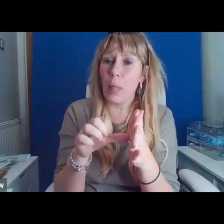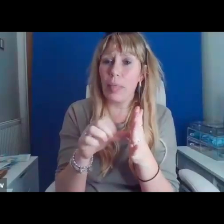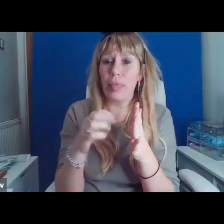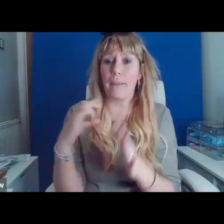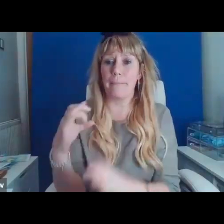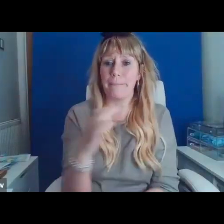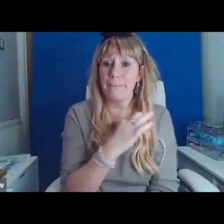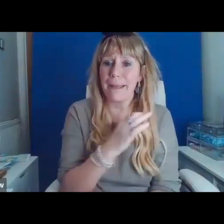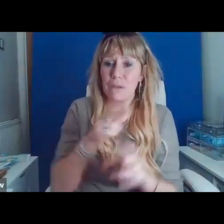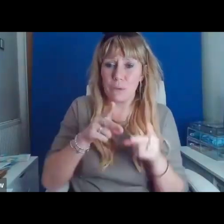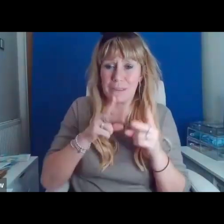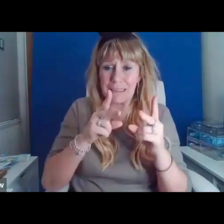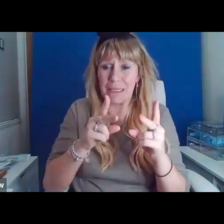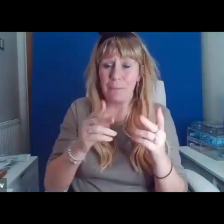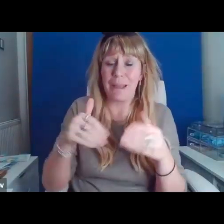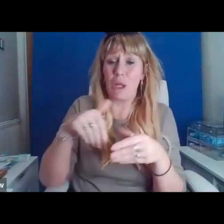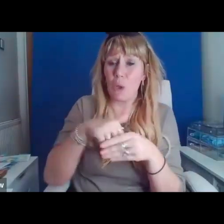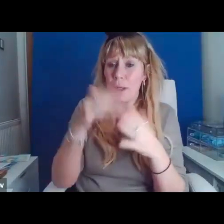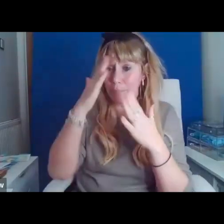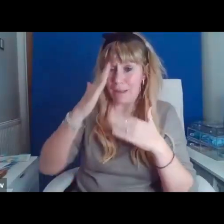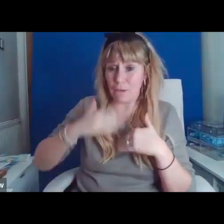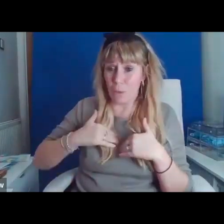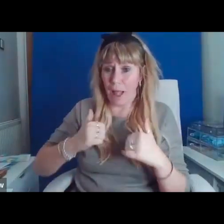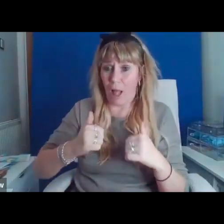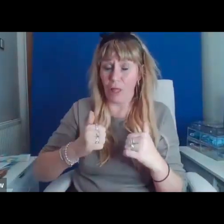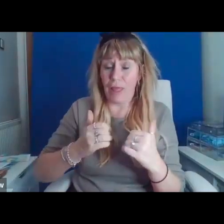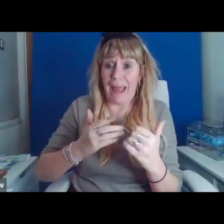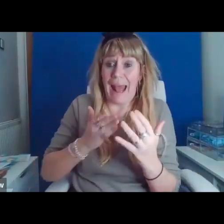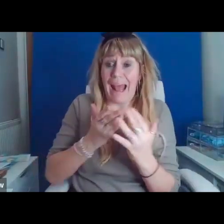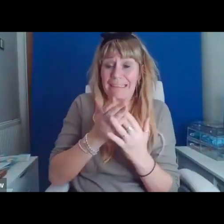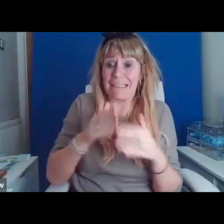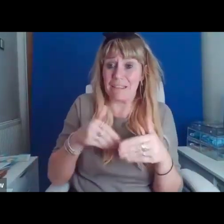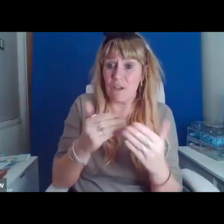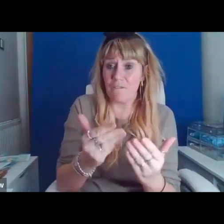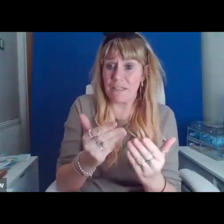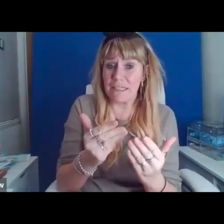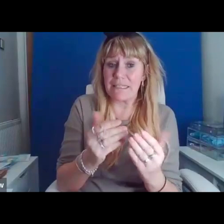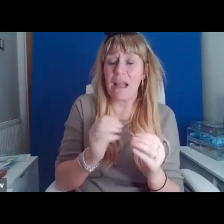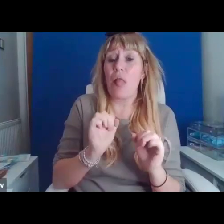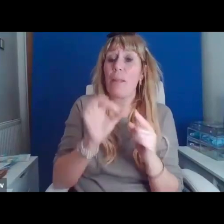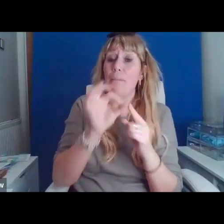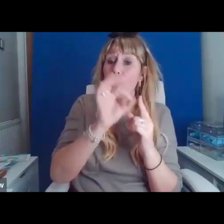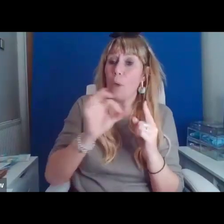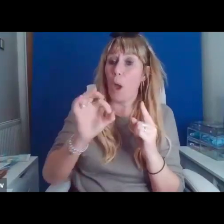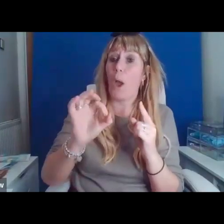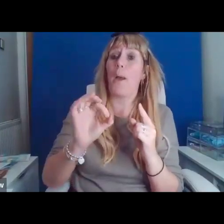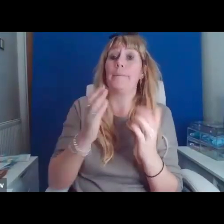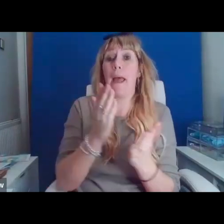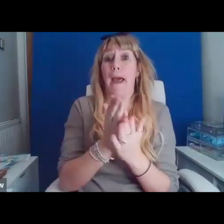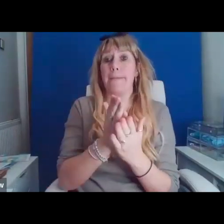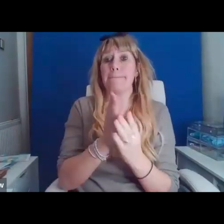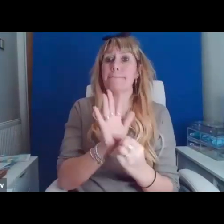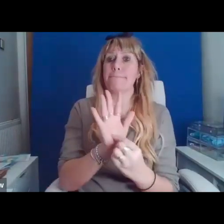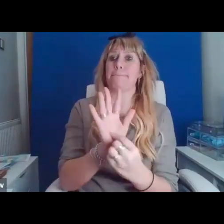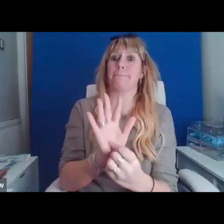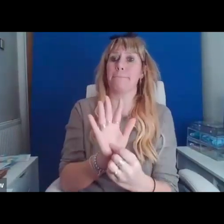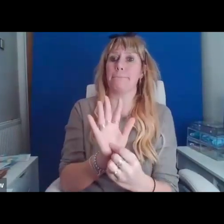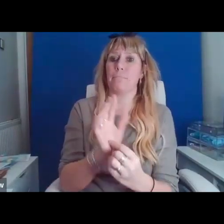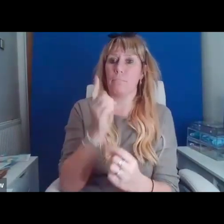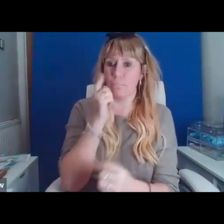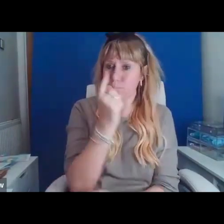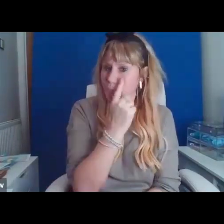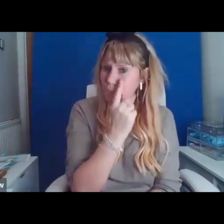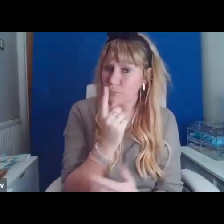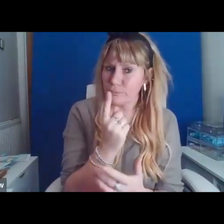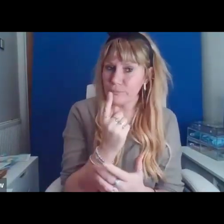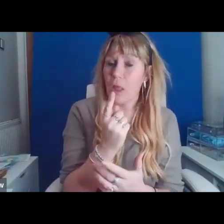mental health and learning difficulty services. Tonight's poems reflect that with some strong language and distressing